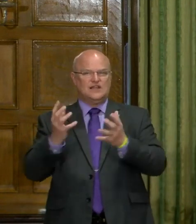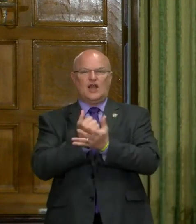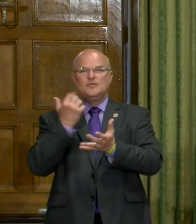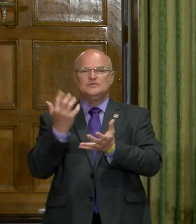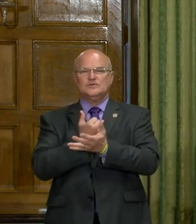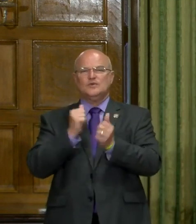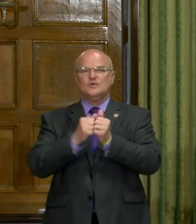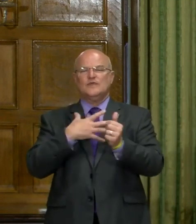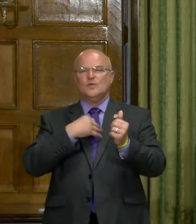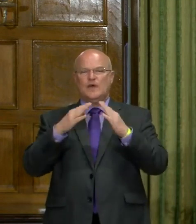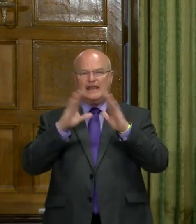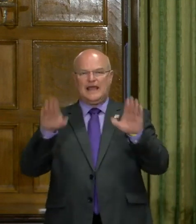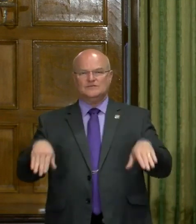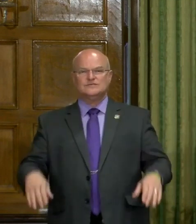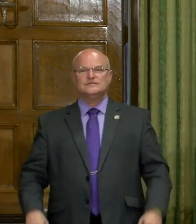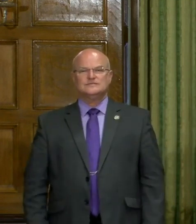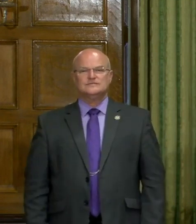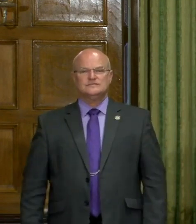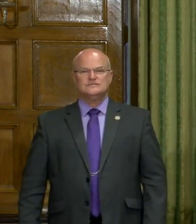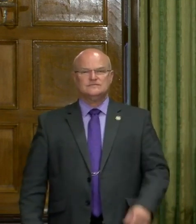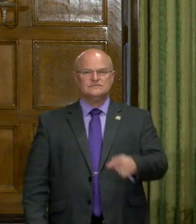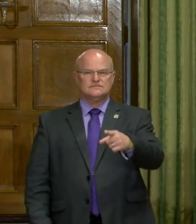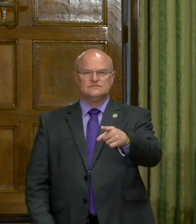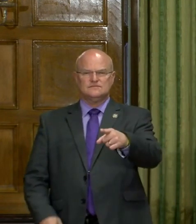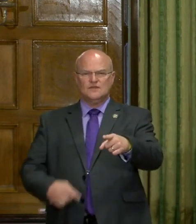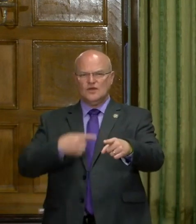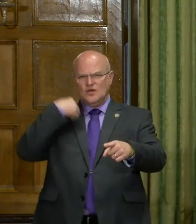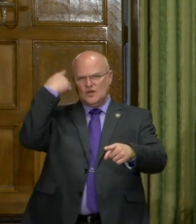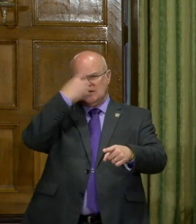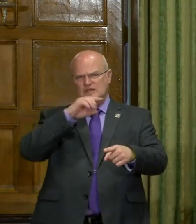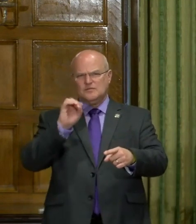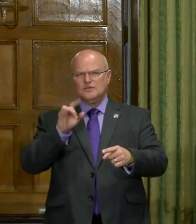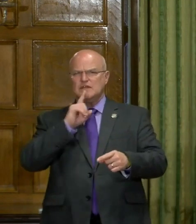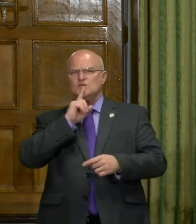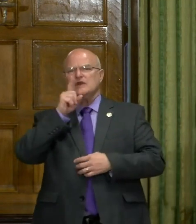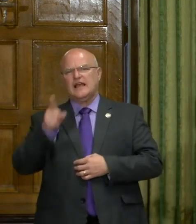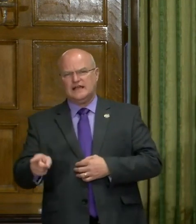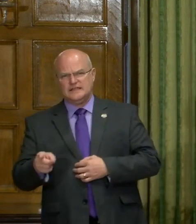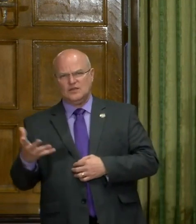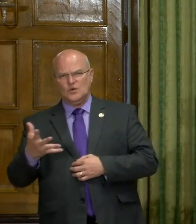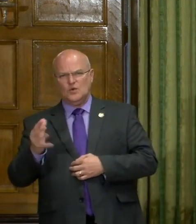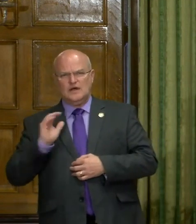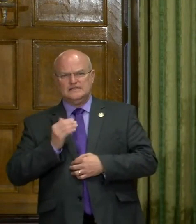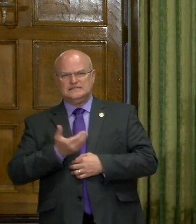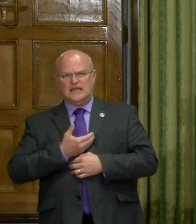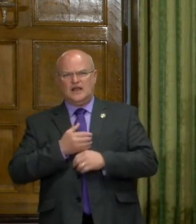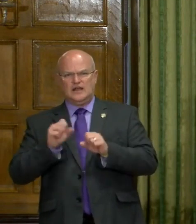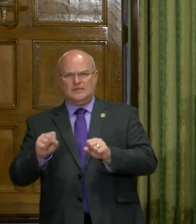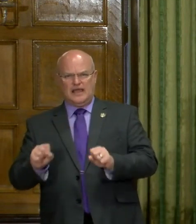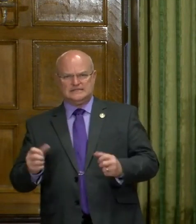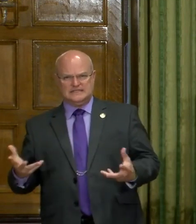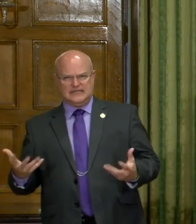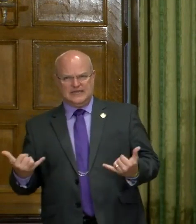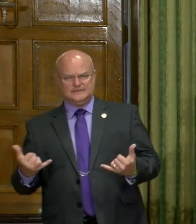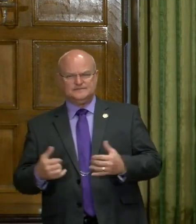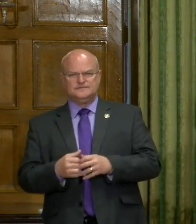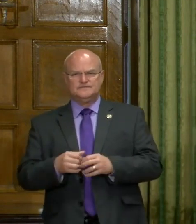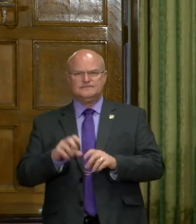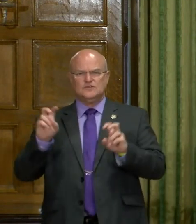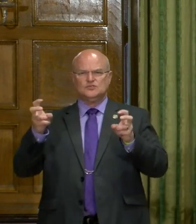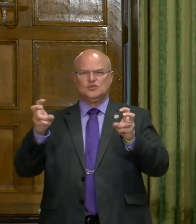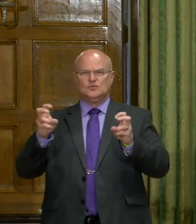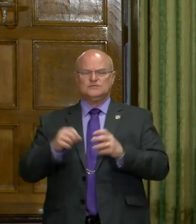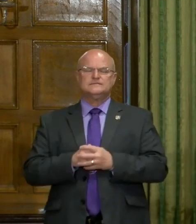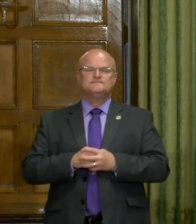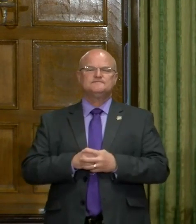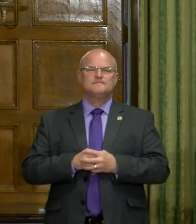opportunity with the White House. What do those numbers look like in terms of reality? Like what's our capacity in those